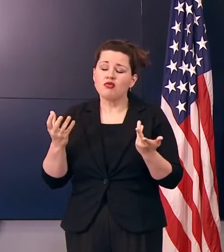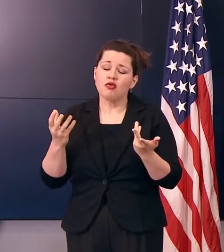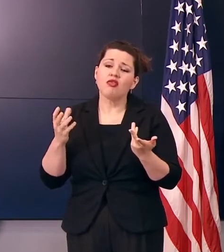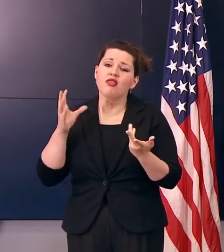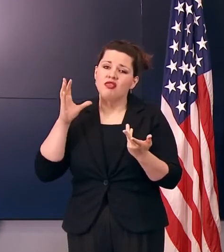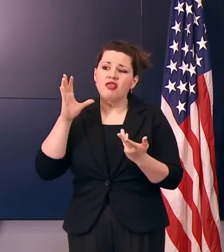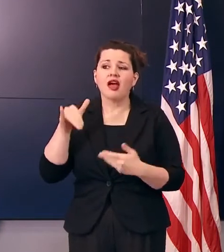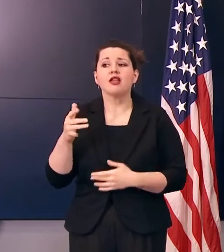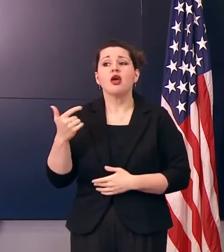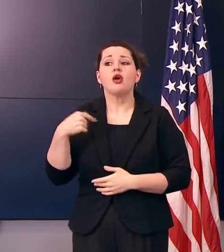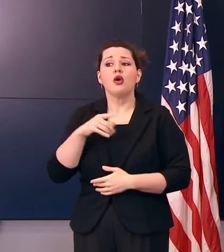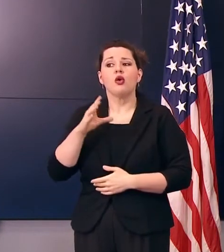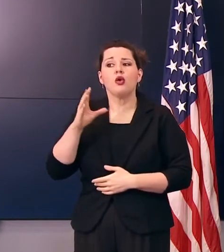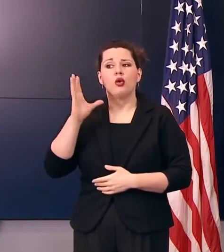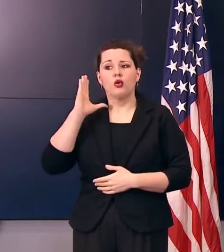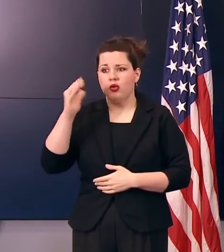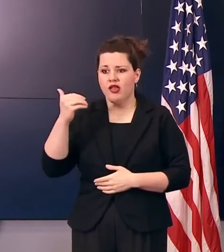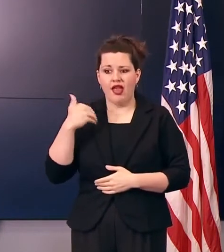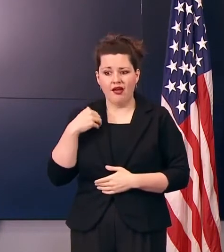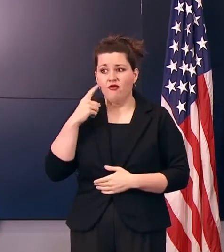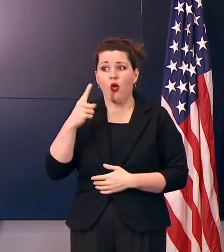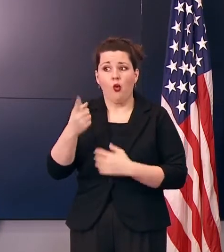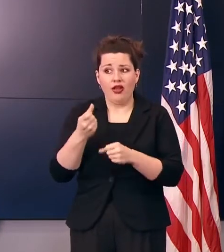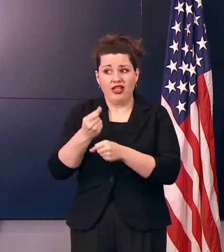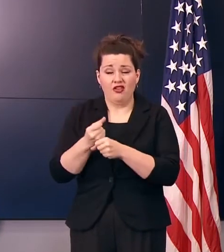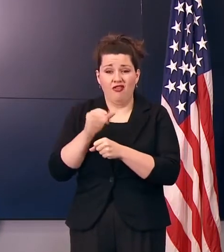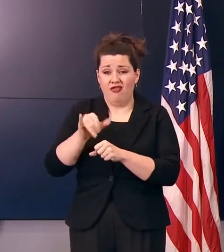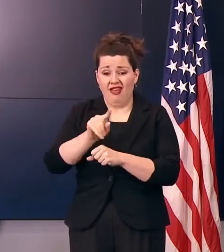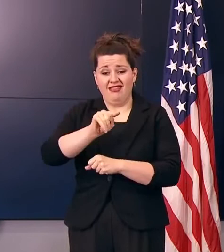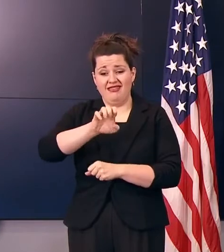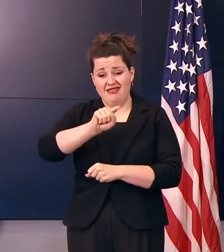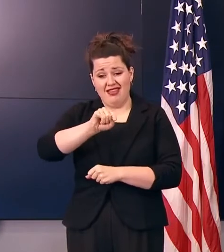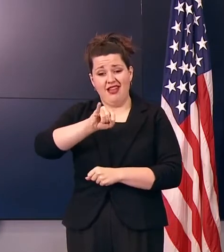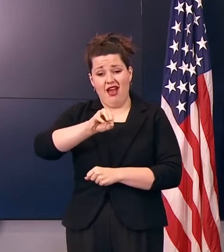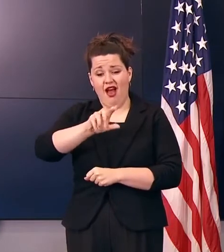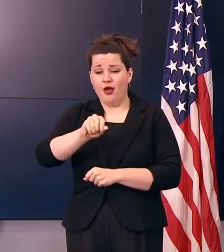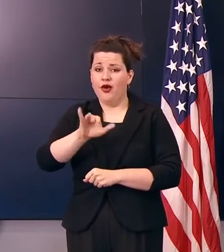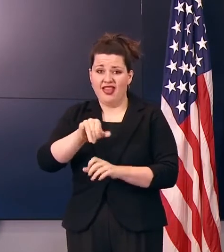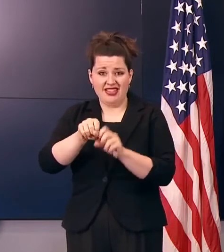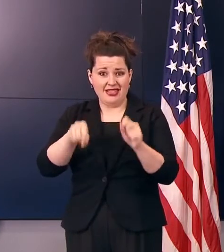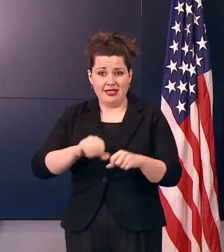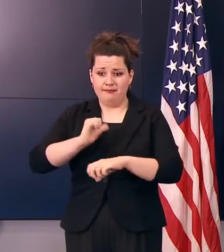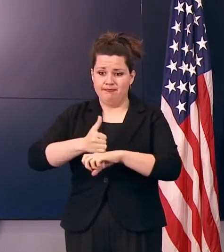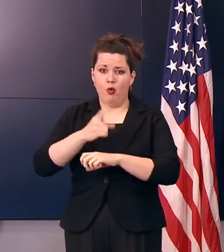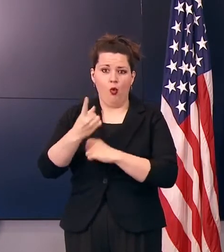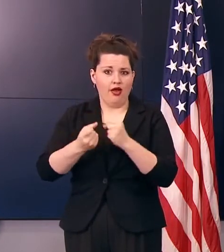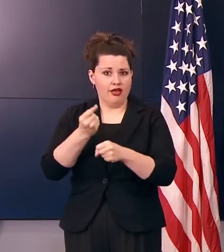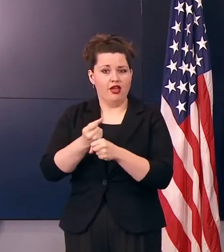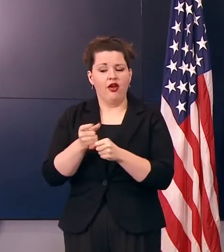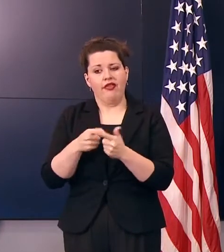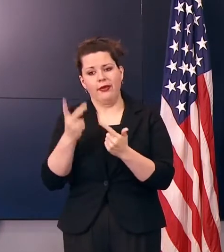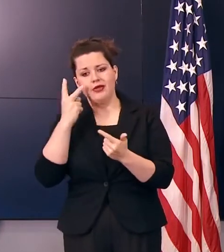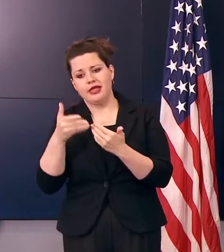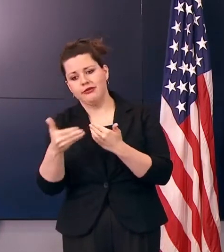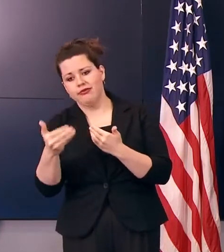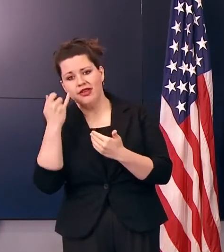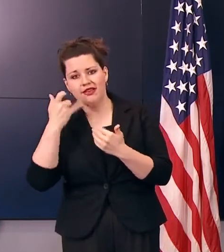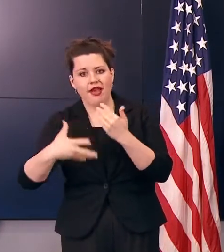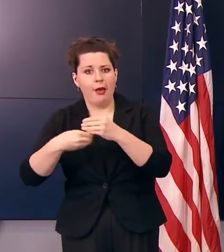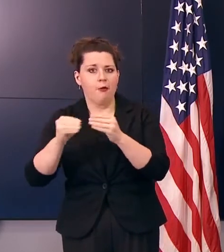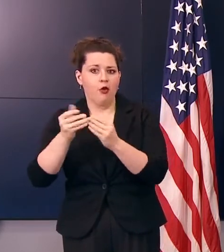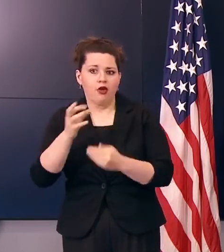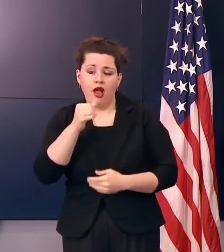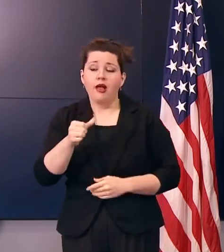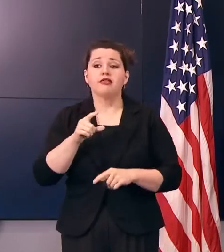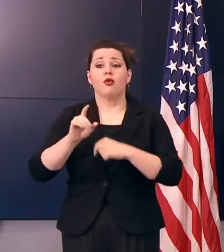you know, that's, and we'll have that for a year. So we are going to have this whole system in place and then we'll see what we do going forward. So as we move